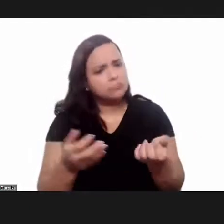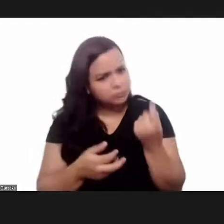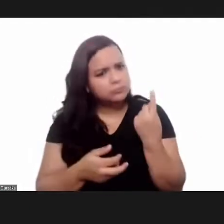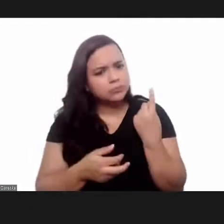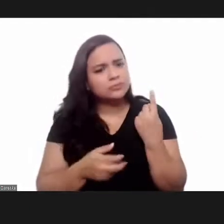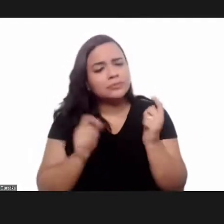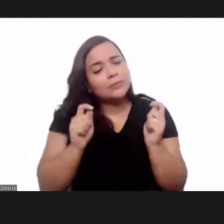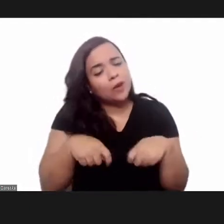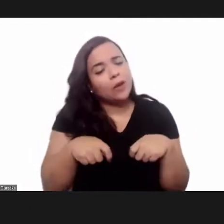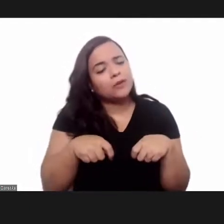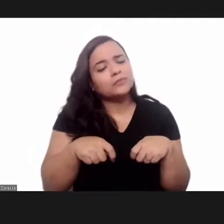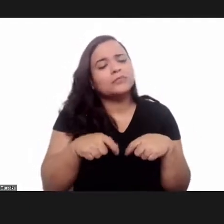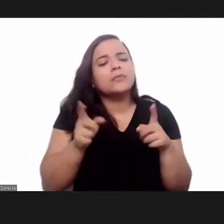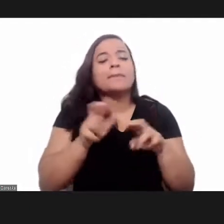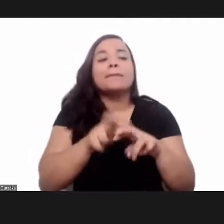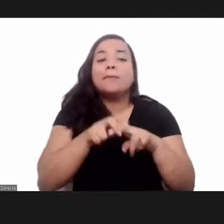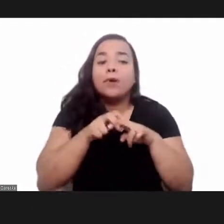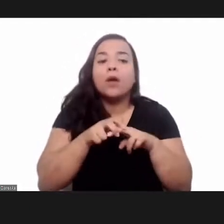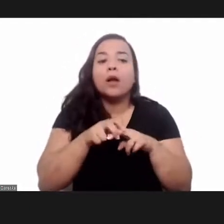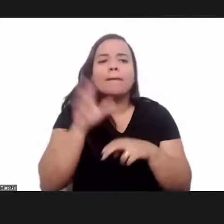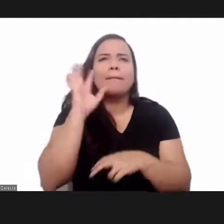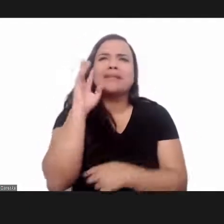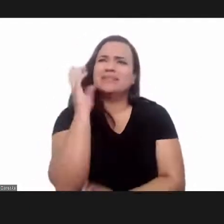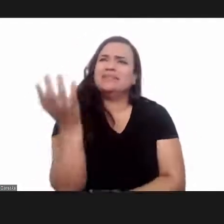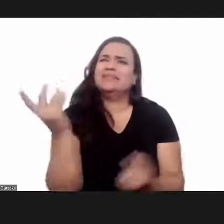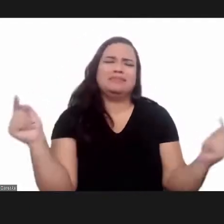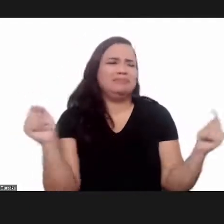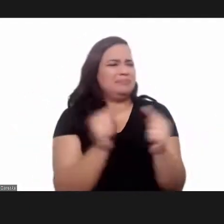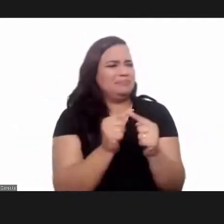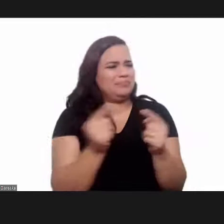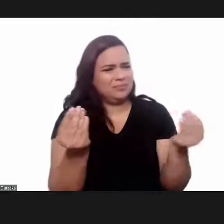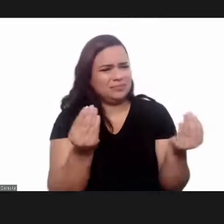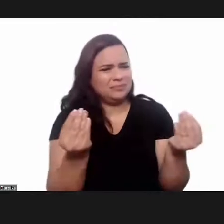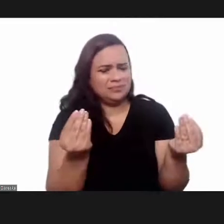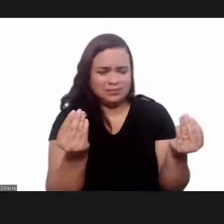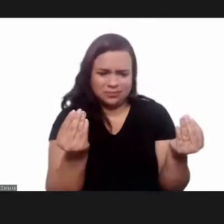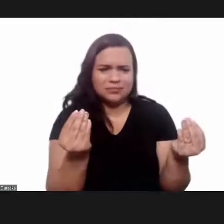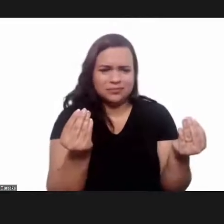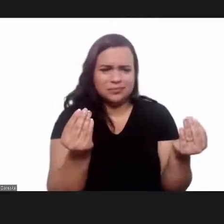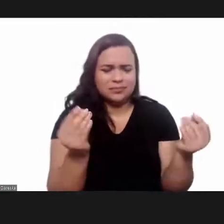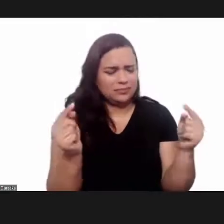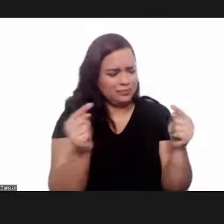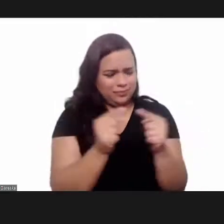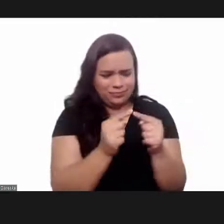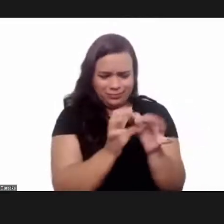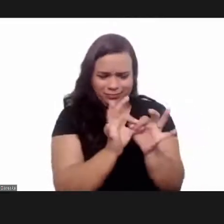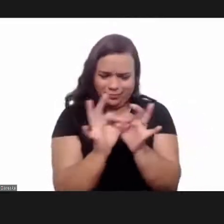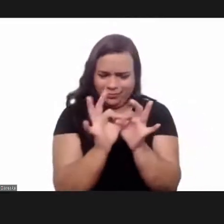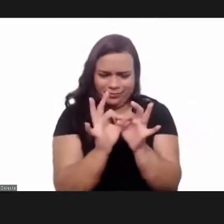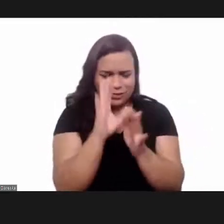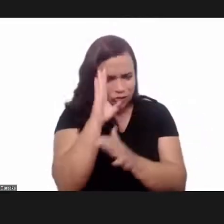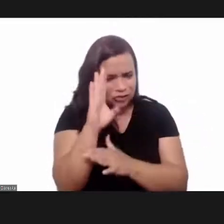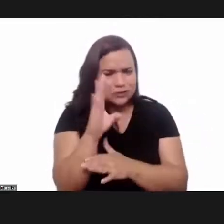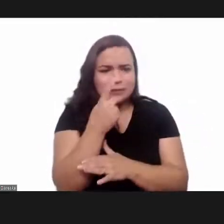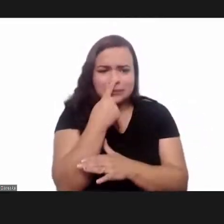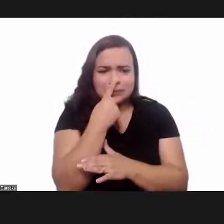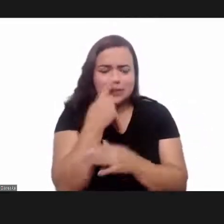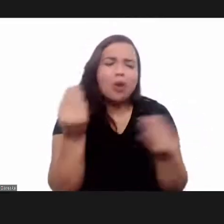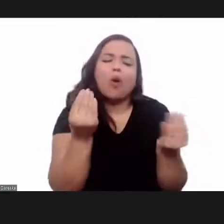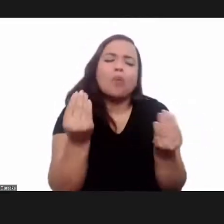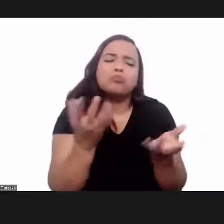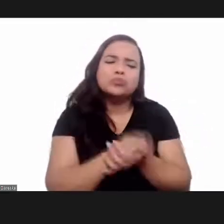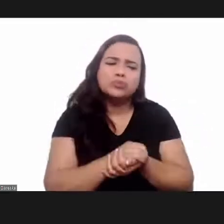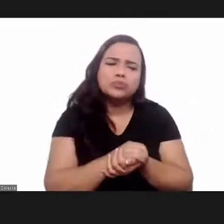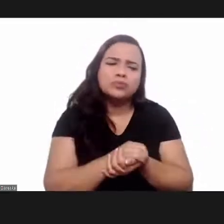event uh because and what kind of connection does it mean a direct connection or